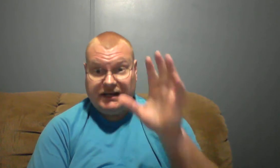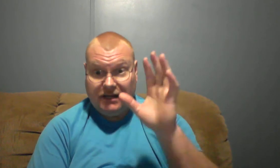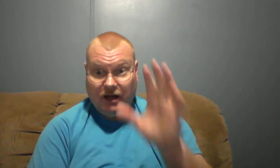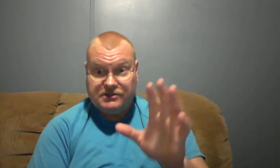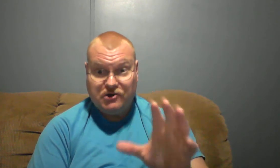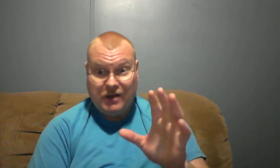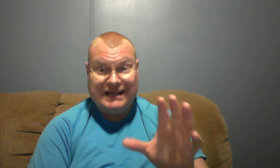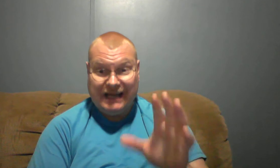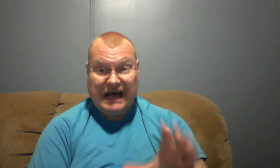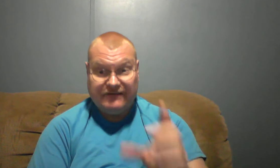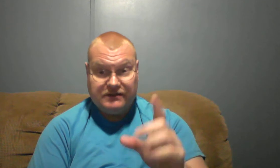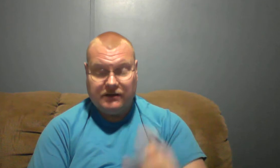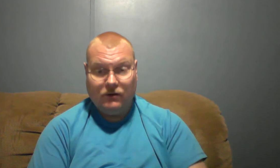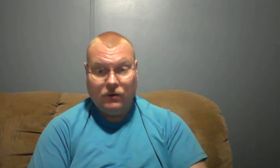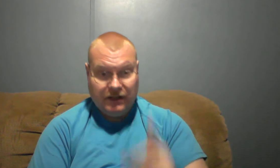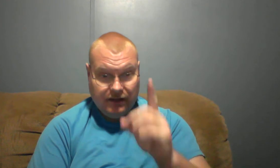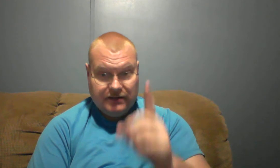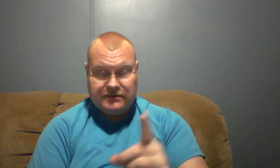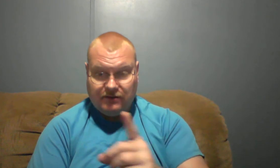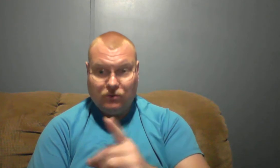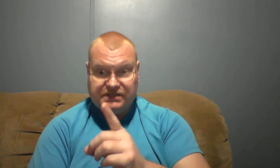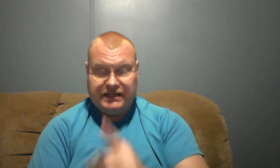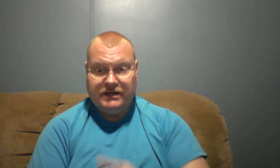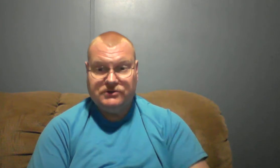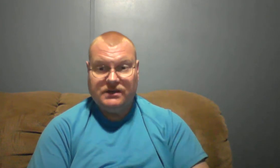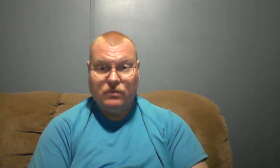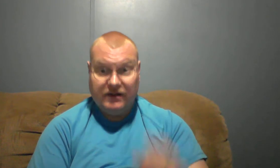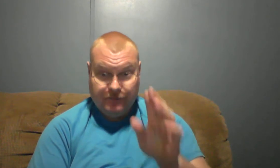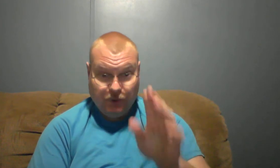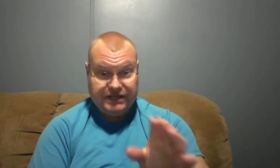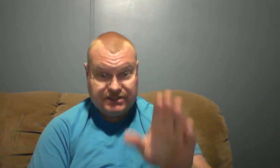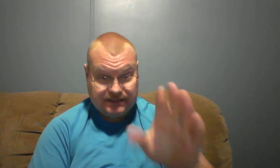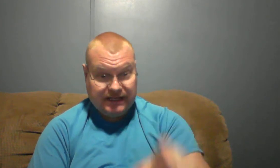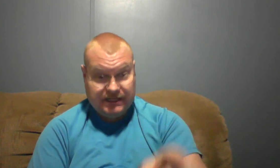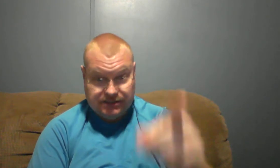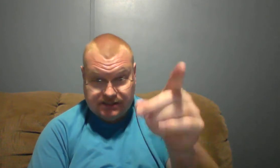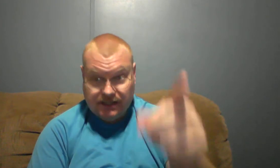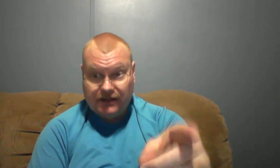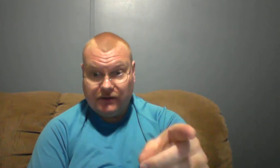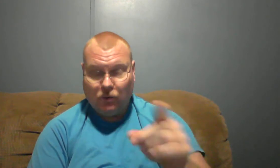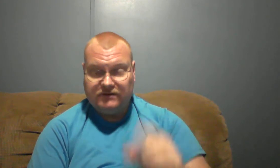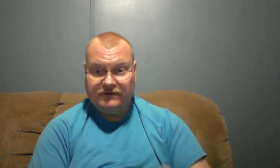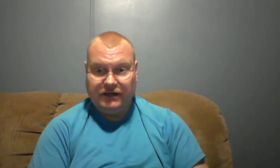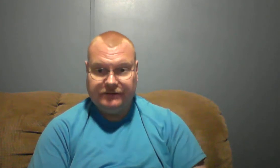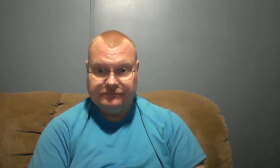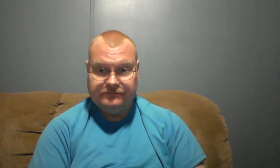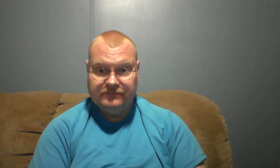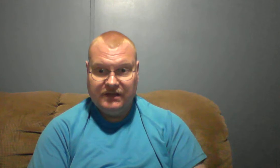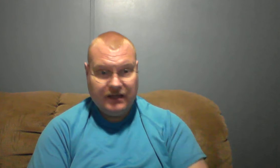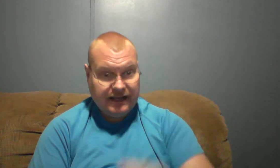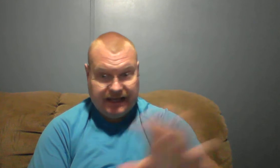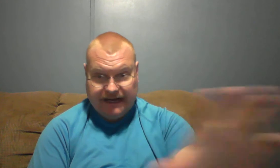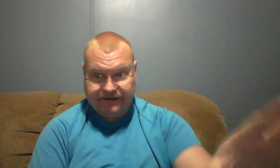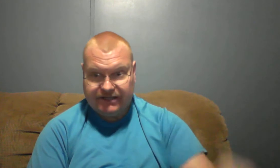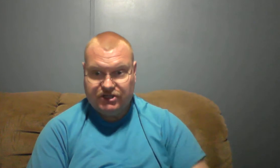consecrated life unto the Lord the Lord sending you somewhere that preaches and teaches the word of God and get out of that junk